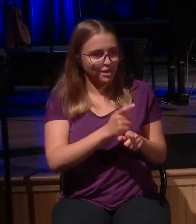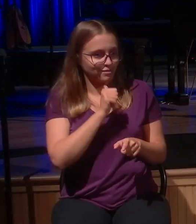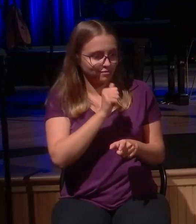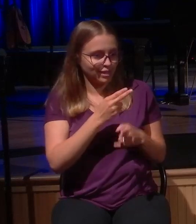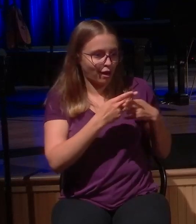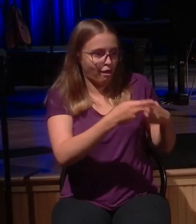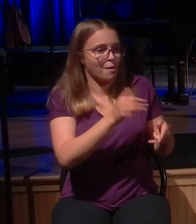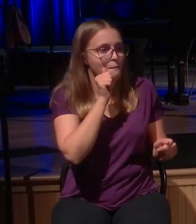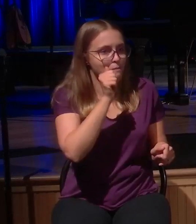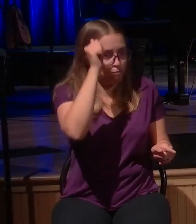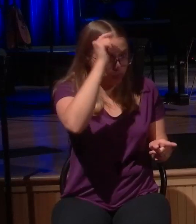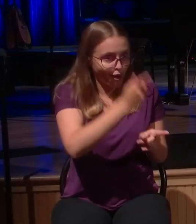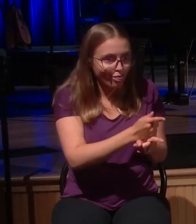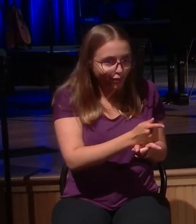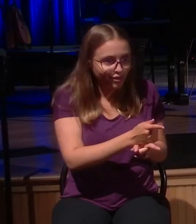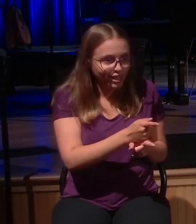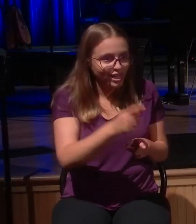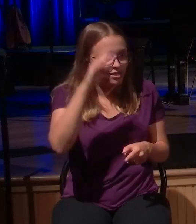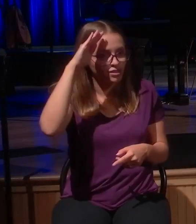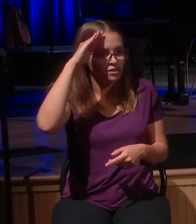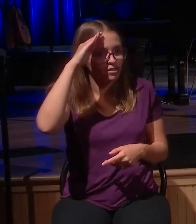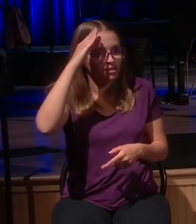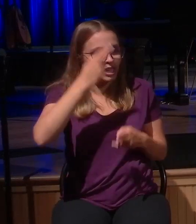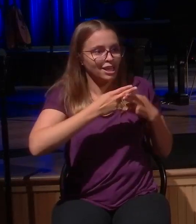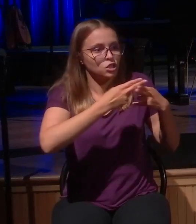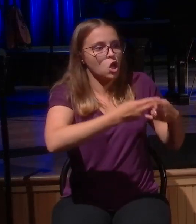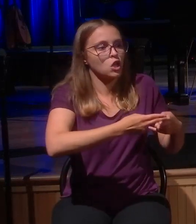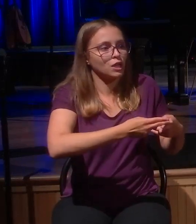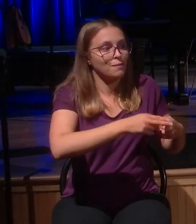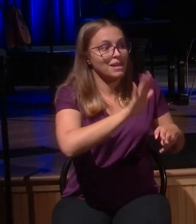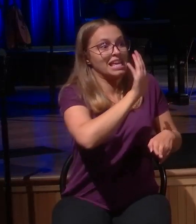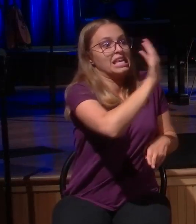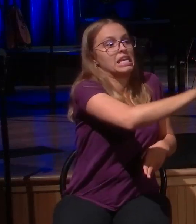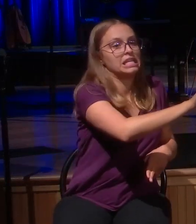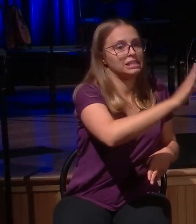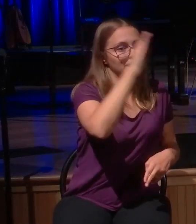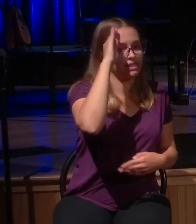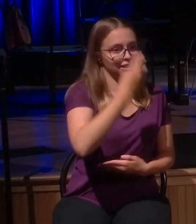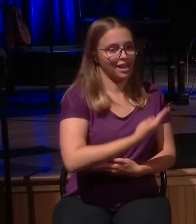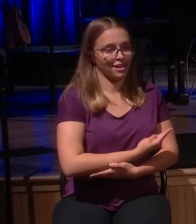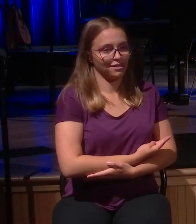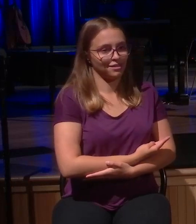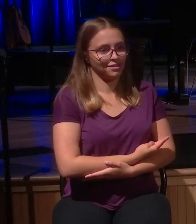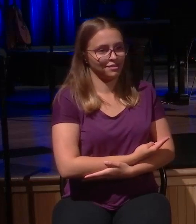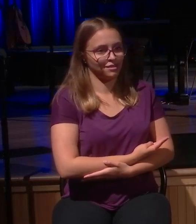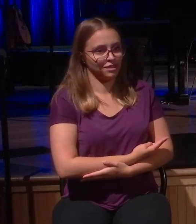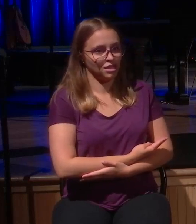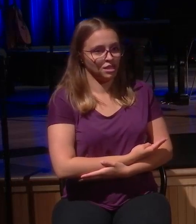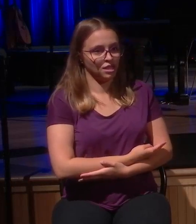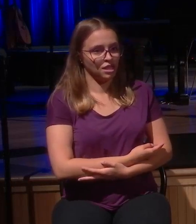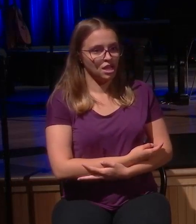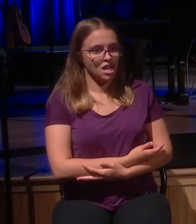with prostitutes. And you killed the fattened calf for him. Anger. Bitterness.